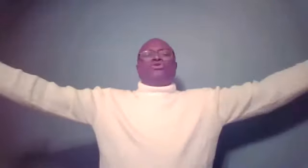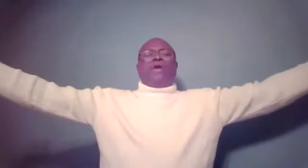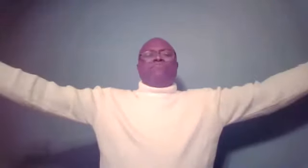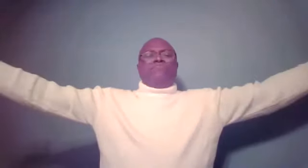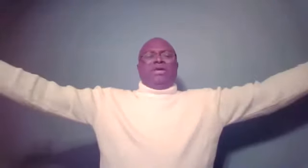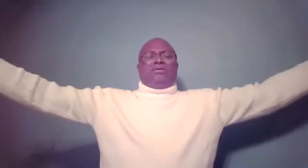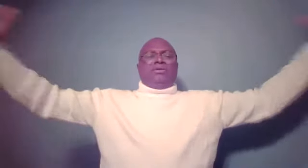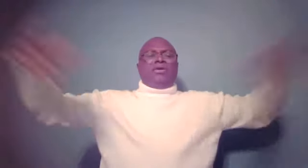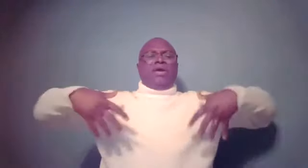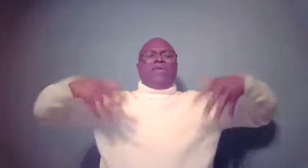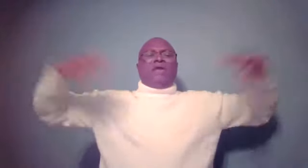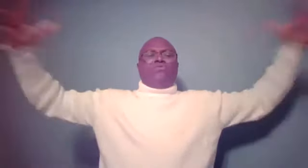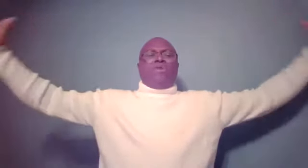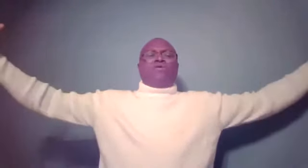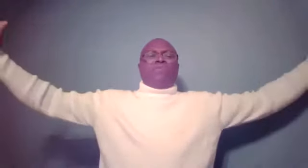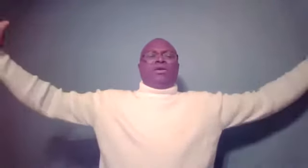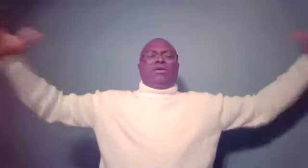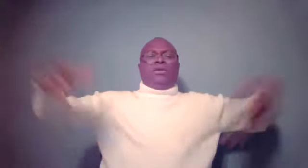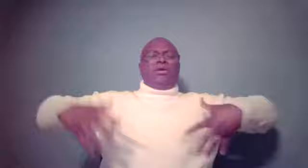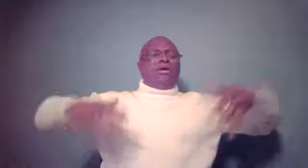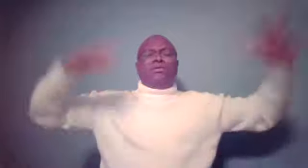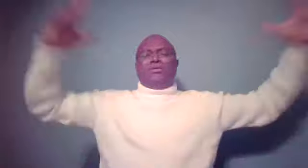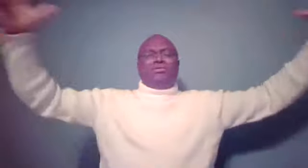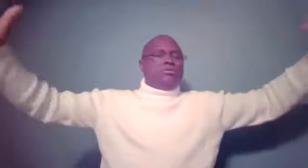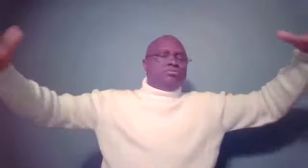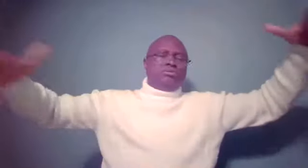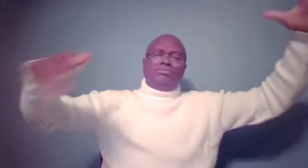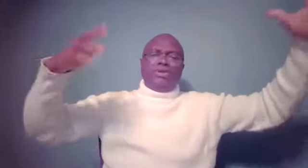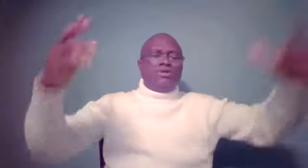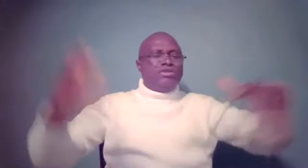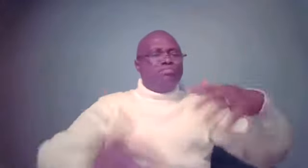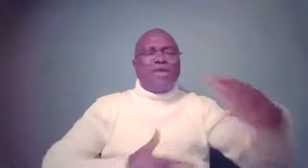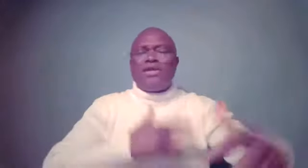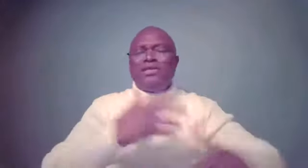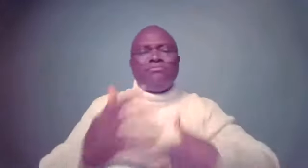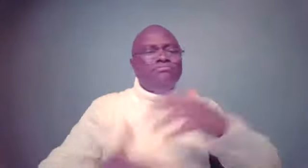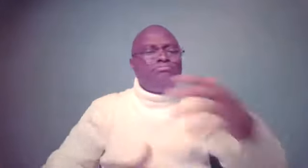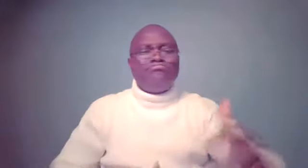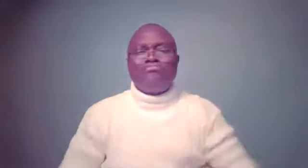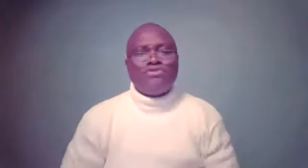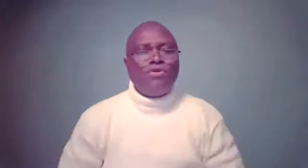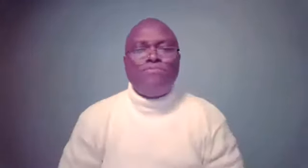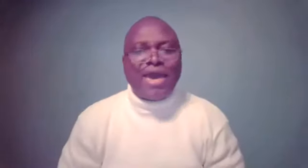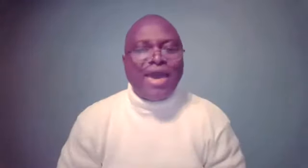to rape me. He came here to mock me. He and he, you know, she painted him so bad.